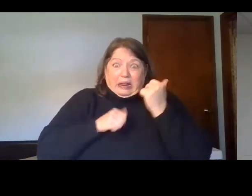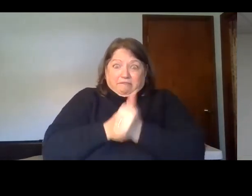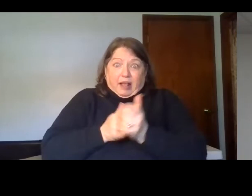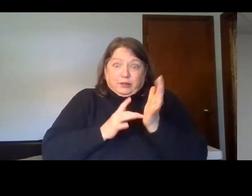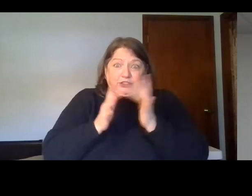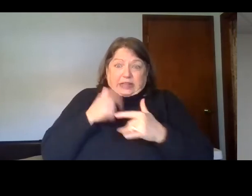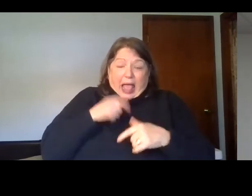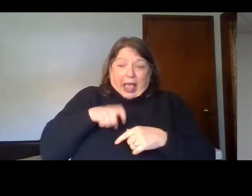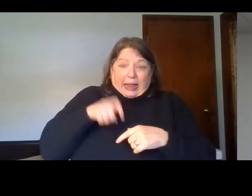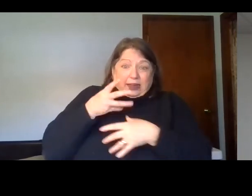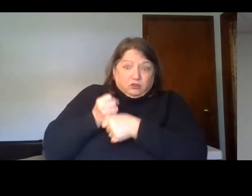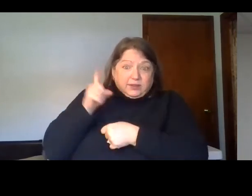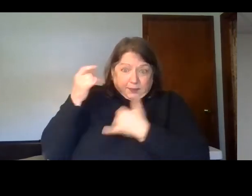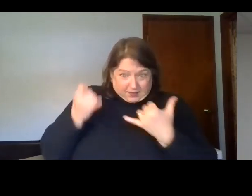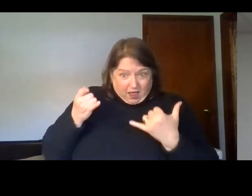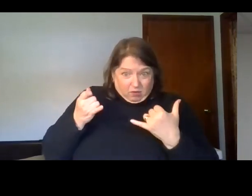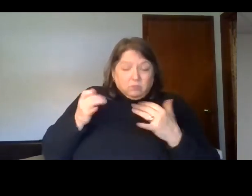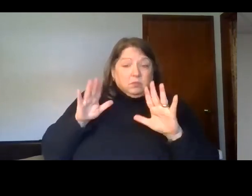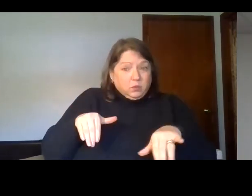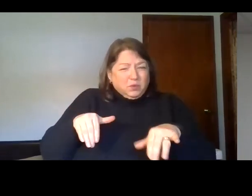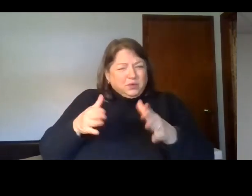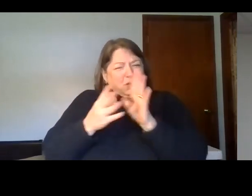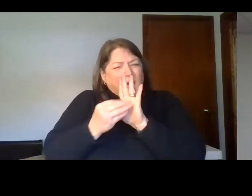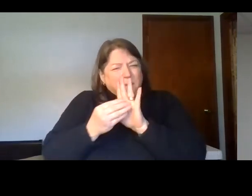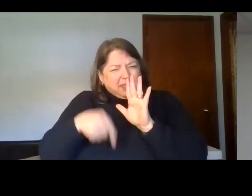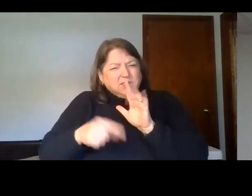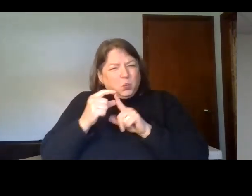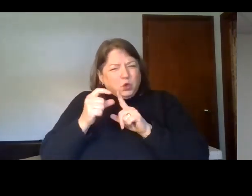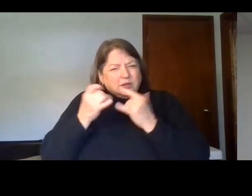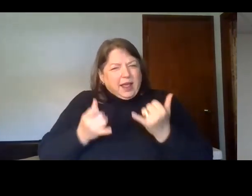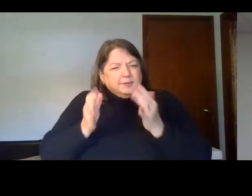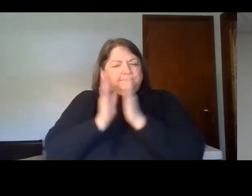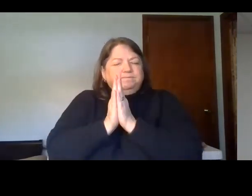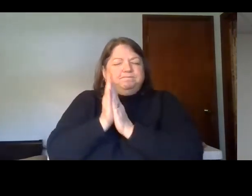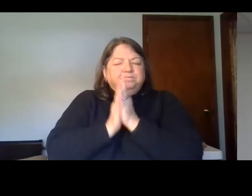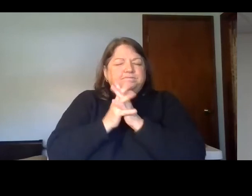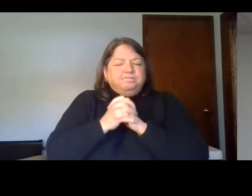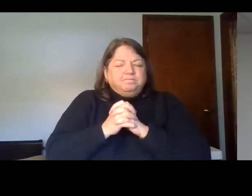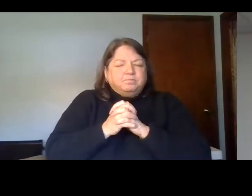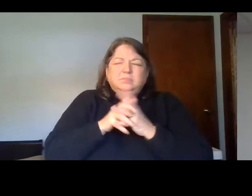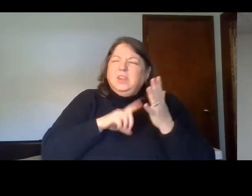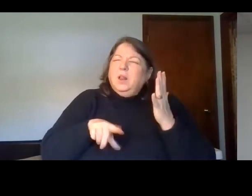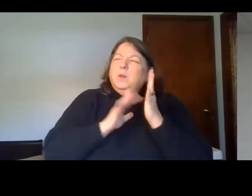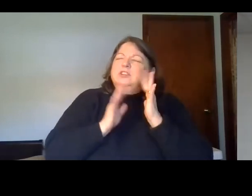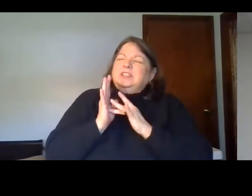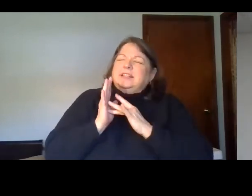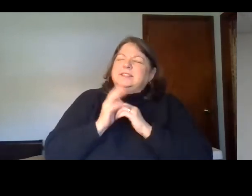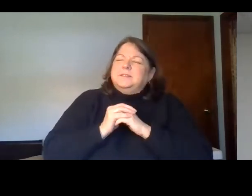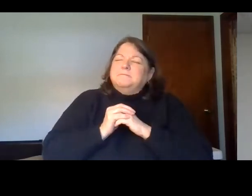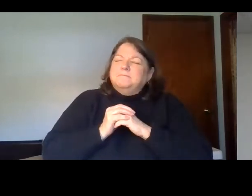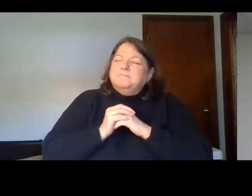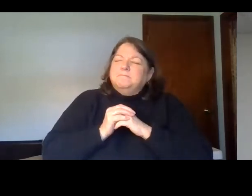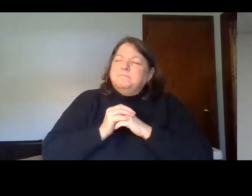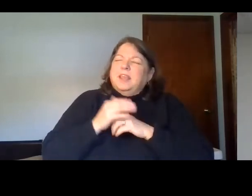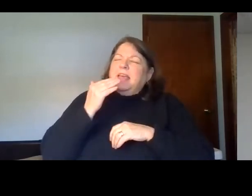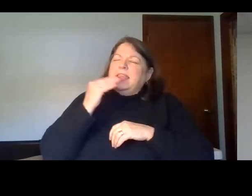offers these wonderful things. I want you to pray this prayer. That's your prayer. Lord Jesus, I thank you